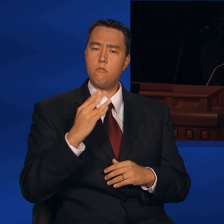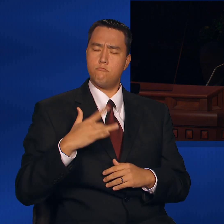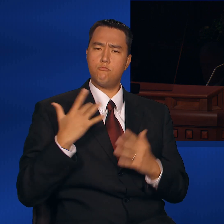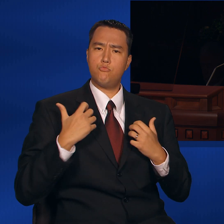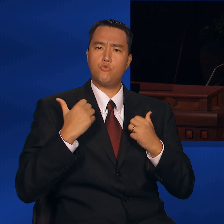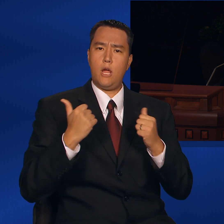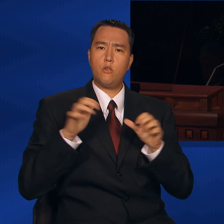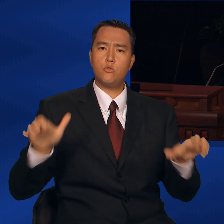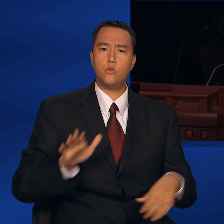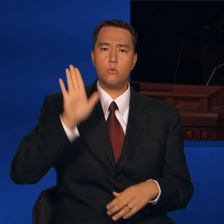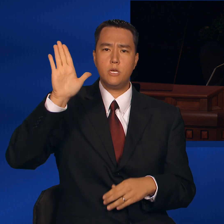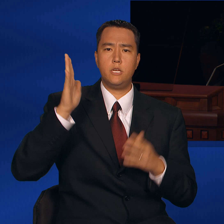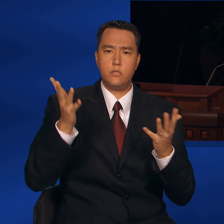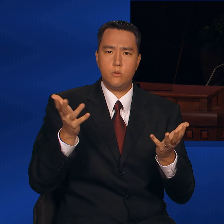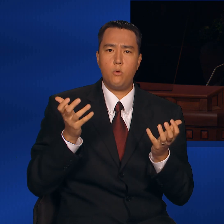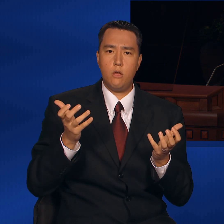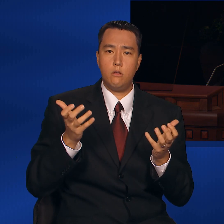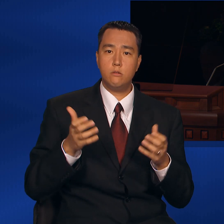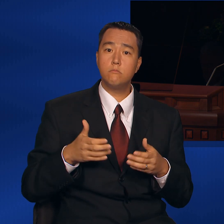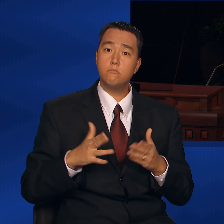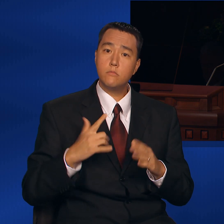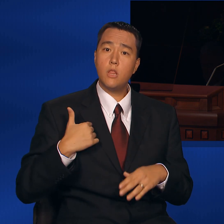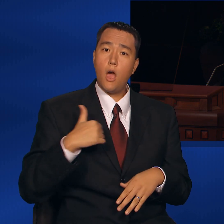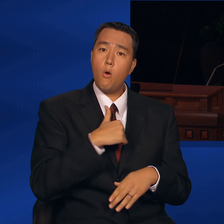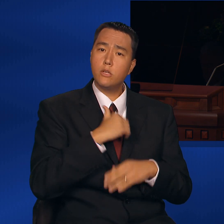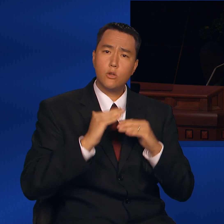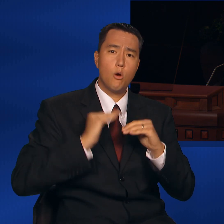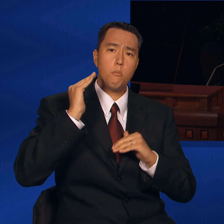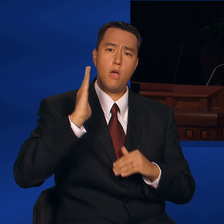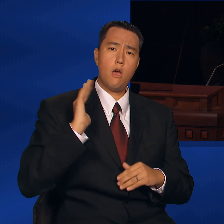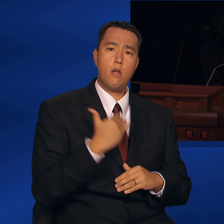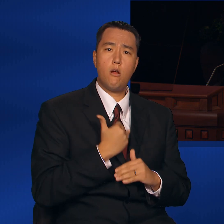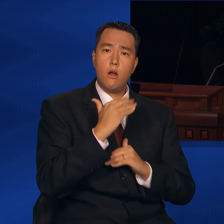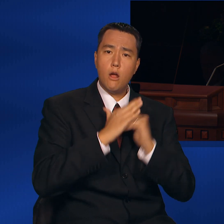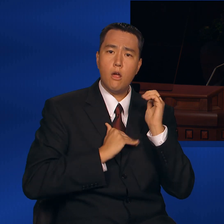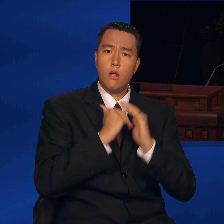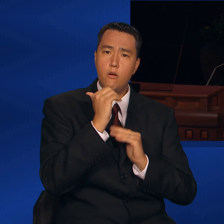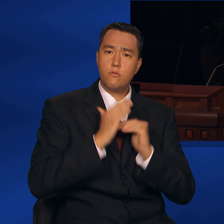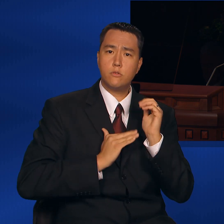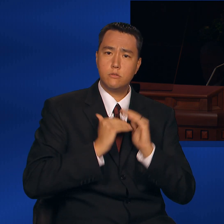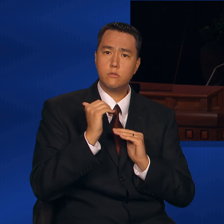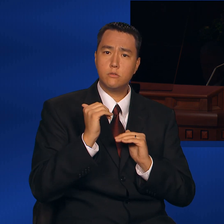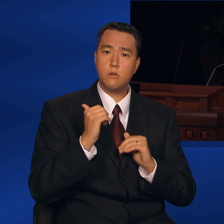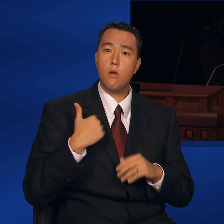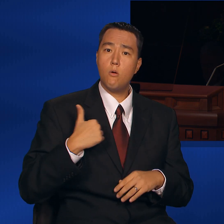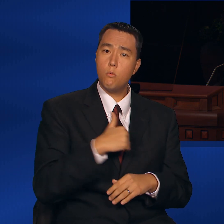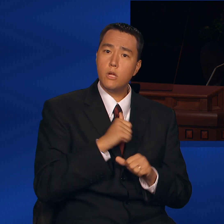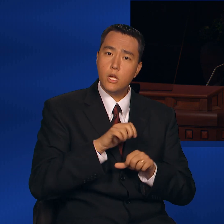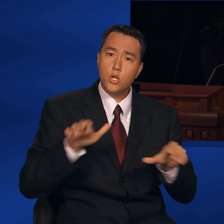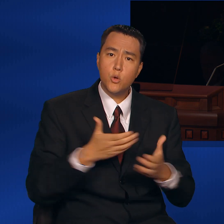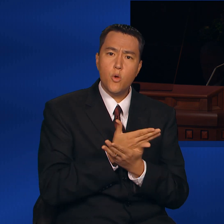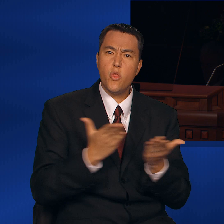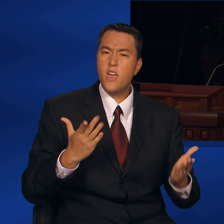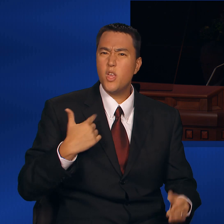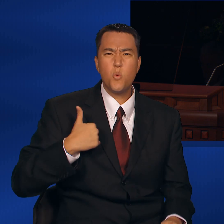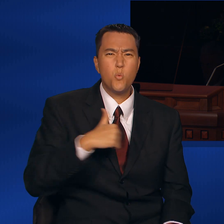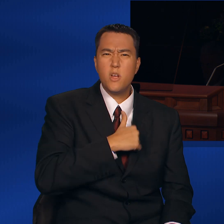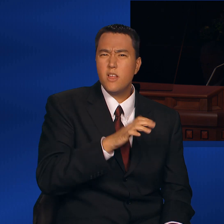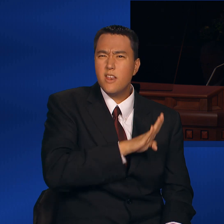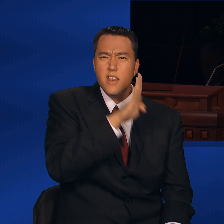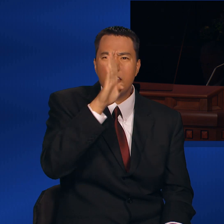to do His will, allowing us to go beyond our comfort zones and do things we never